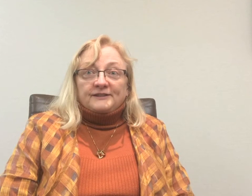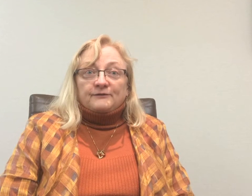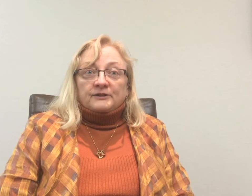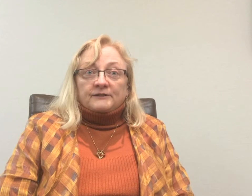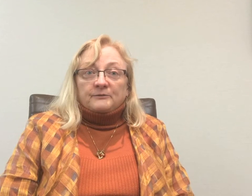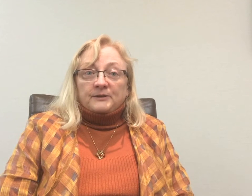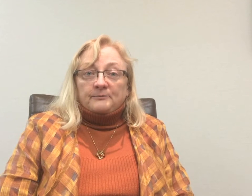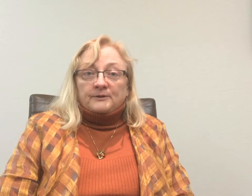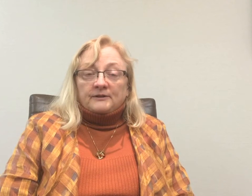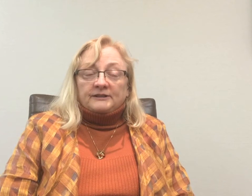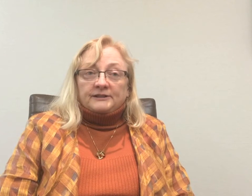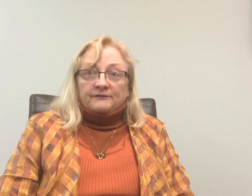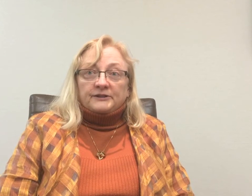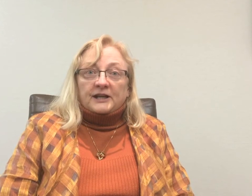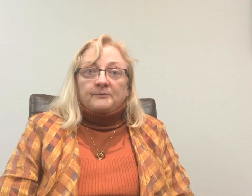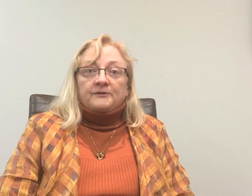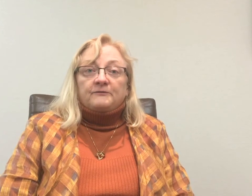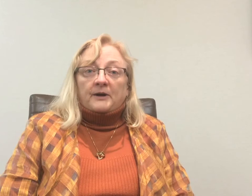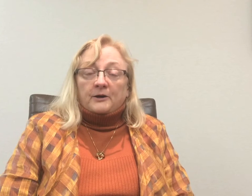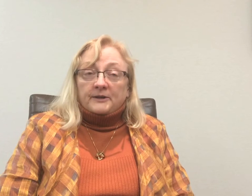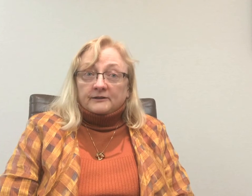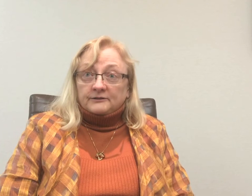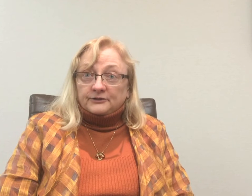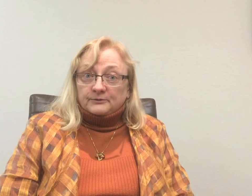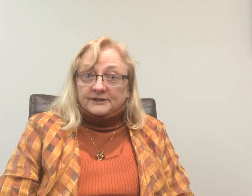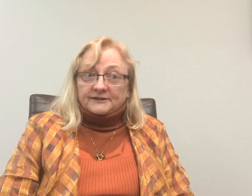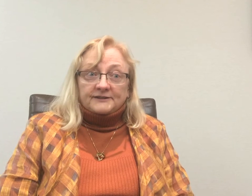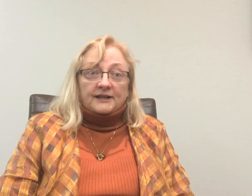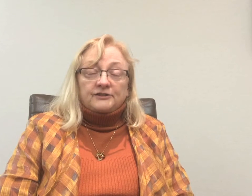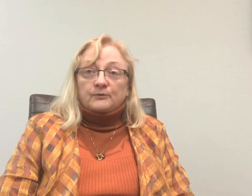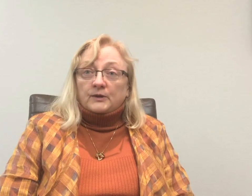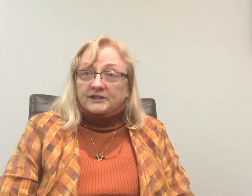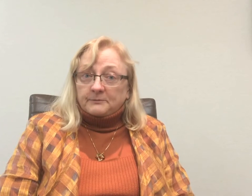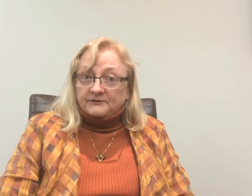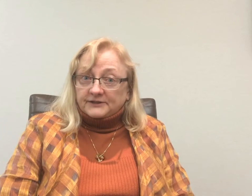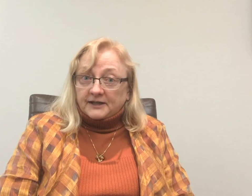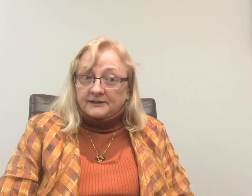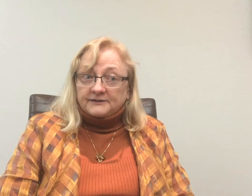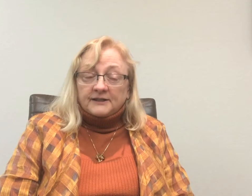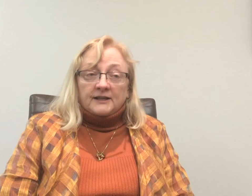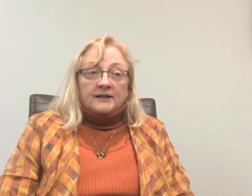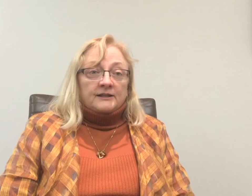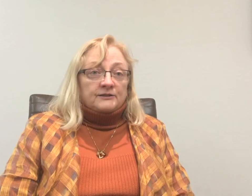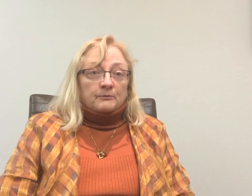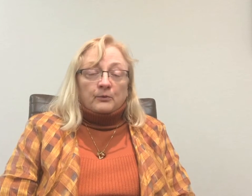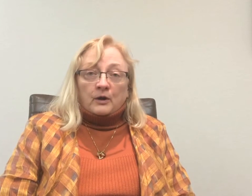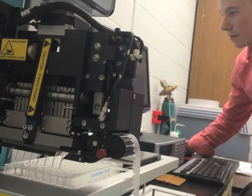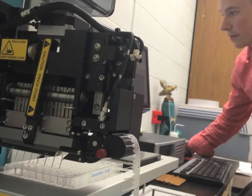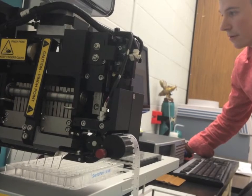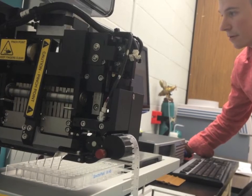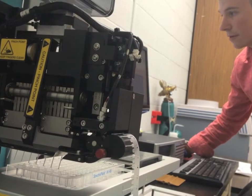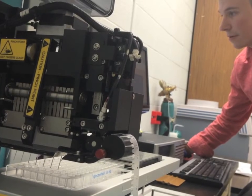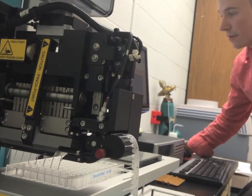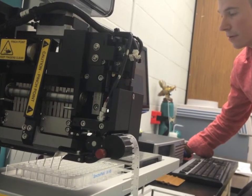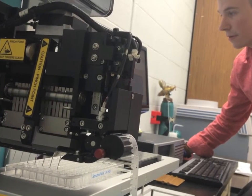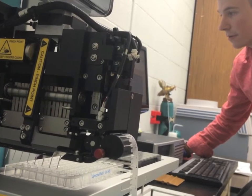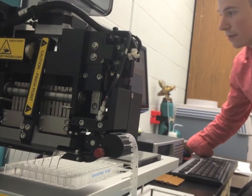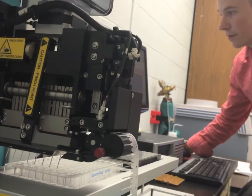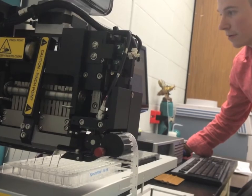for different people and different types of biomedical degrees. It's not just one type of science. It's a broad spectrum of biomedical